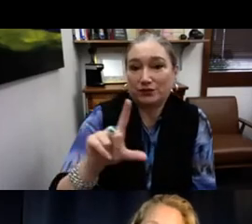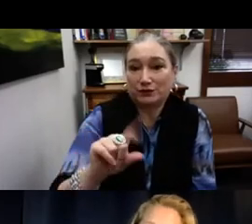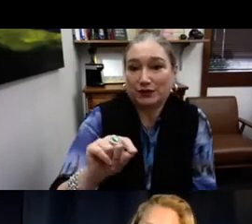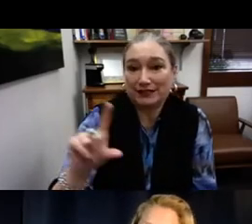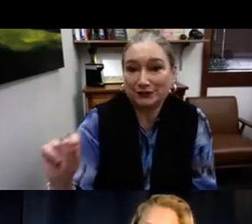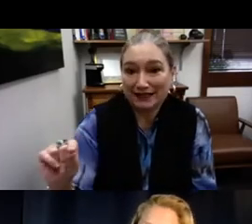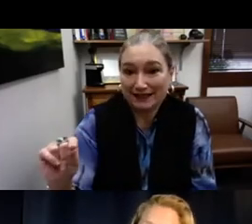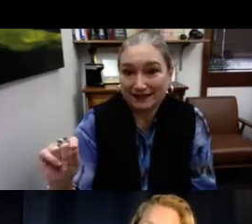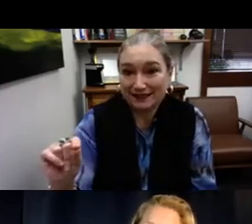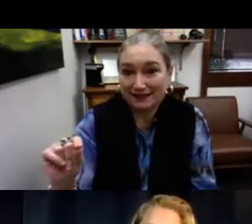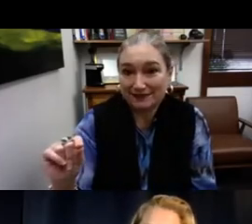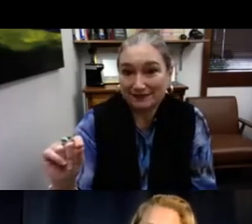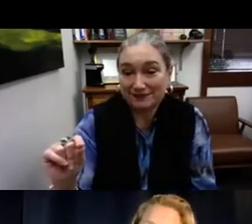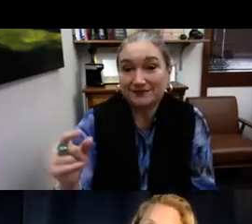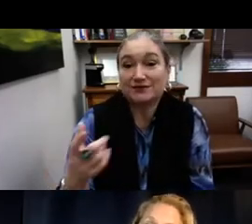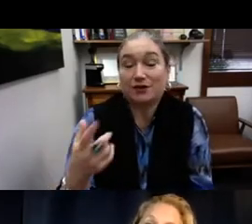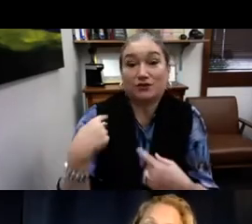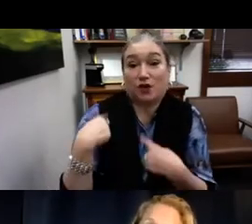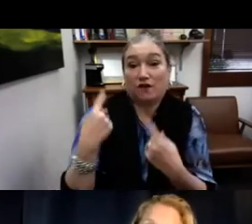just got the funding in April, 2020.